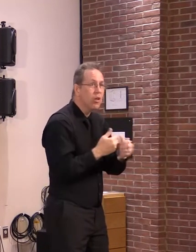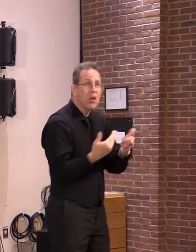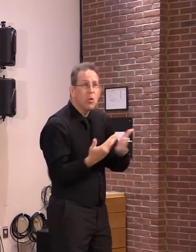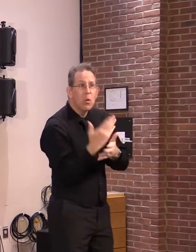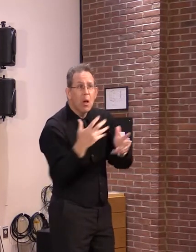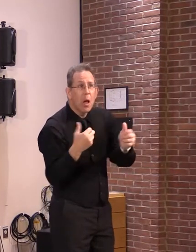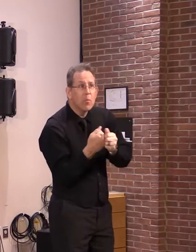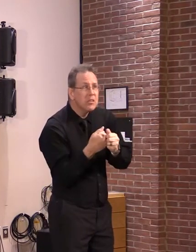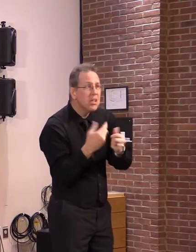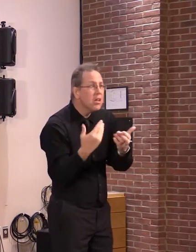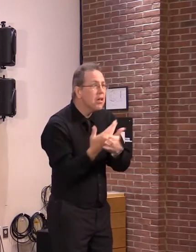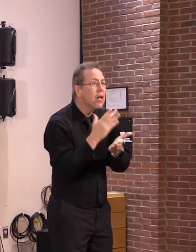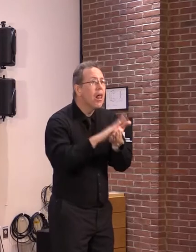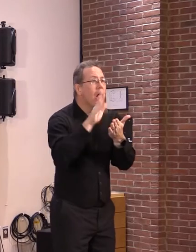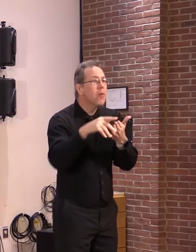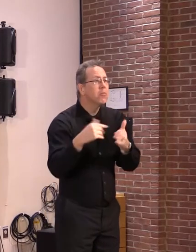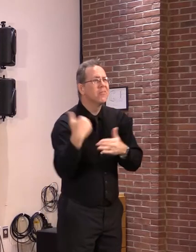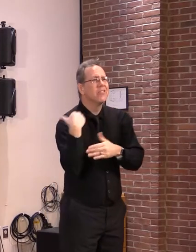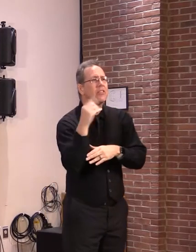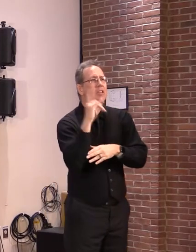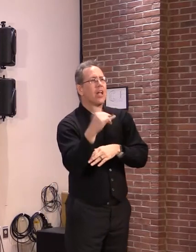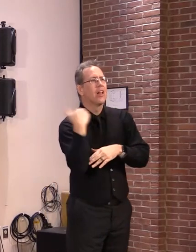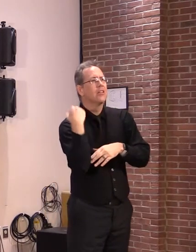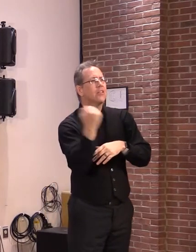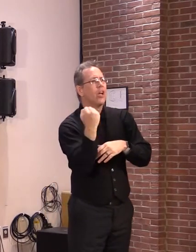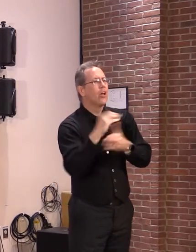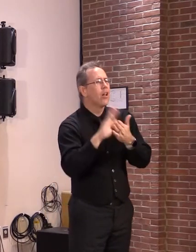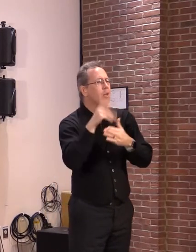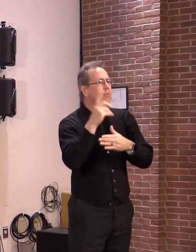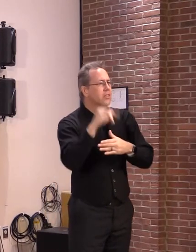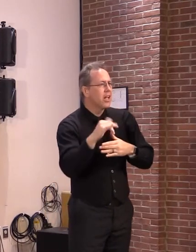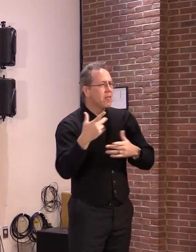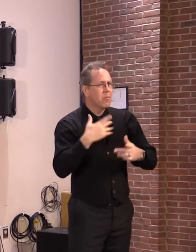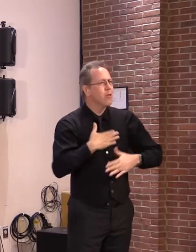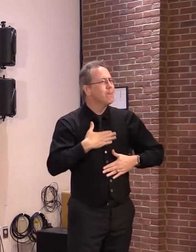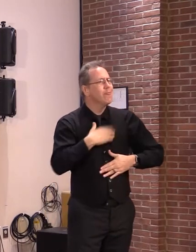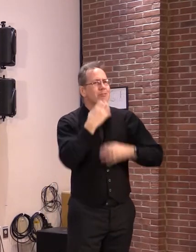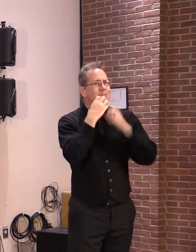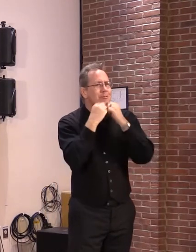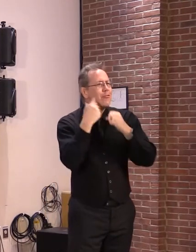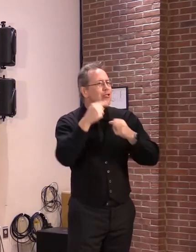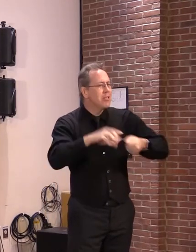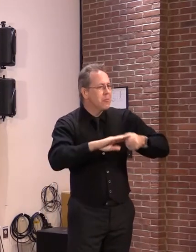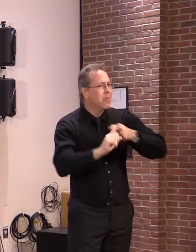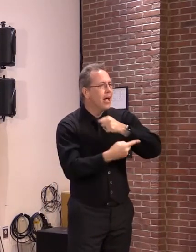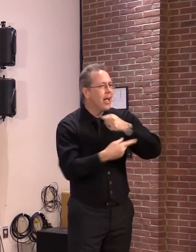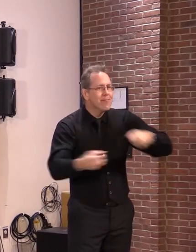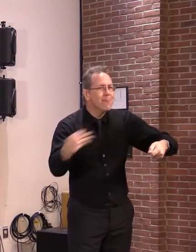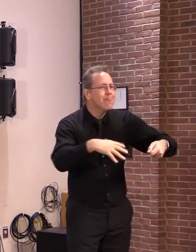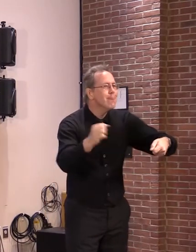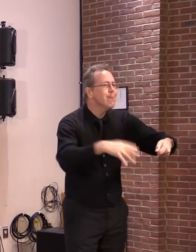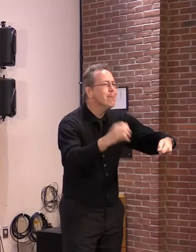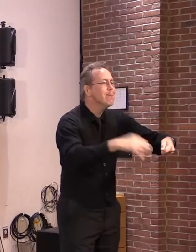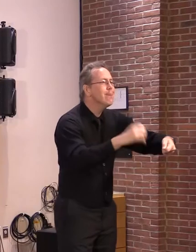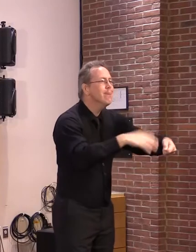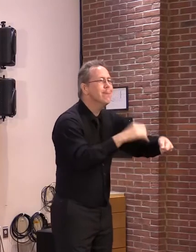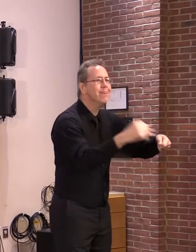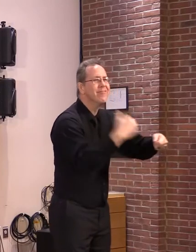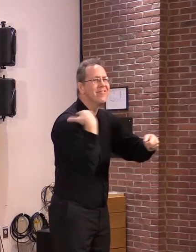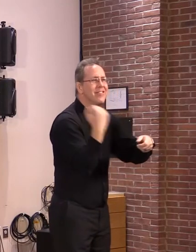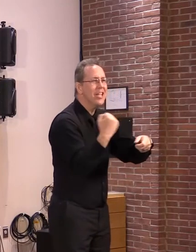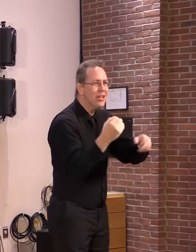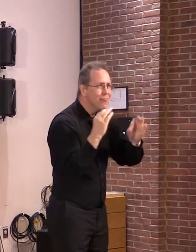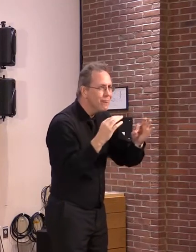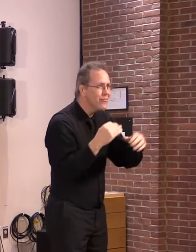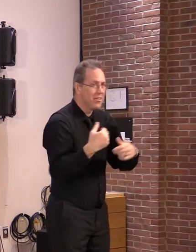something that I think instills a lot of values we have as Vermonters. When I went out on Saturday, I